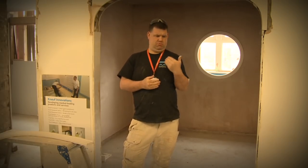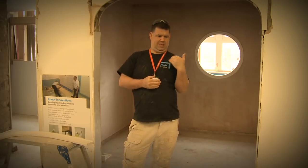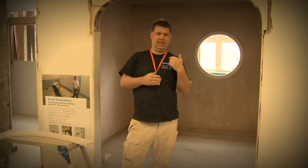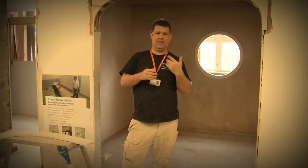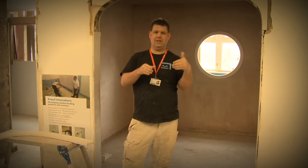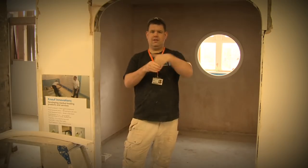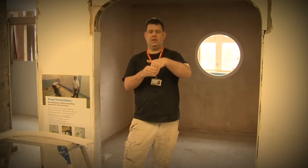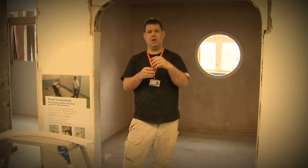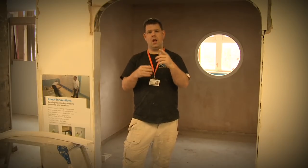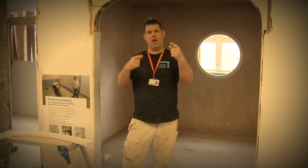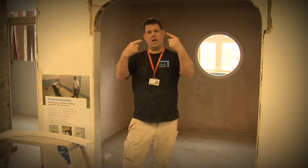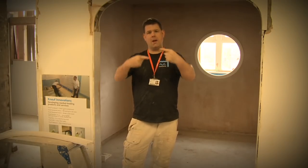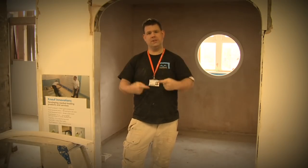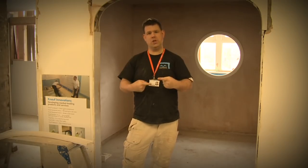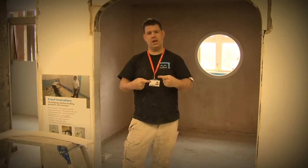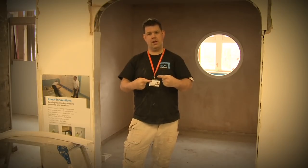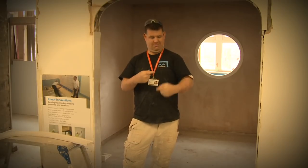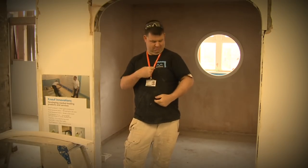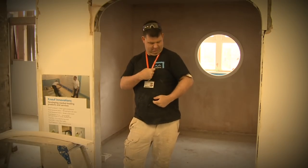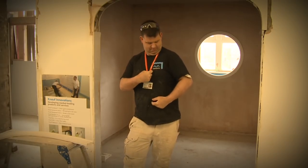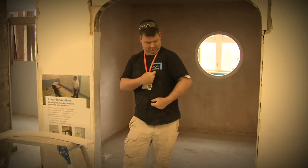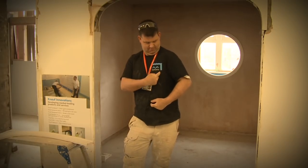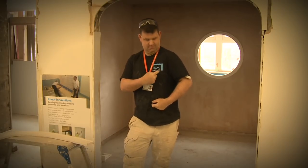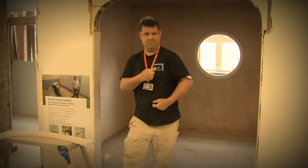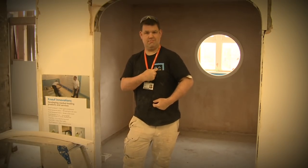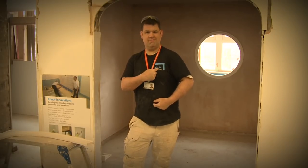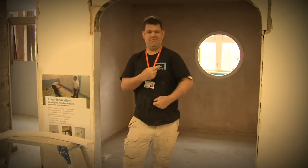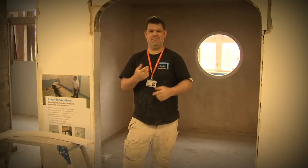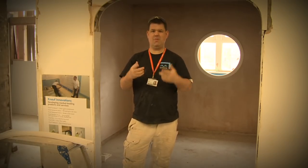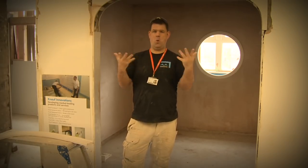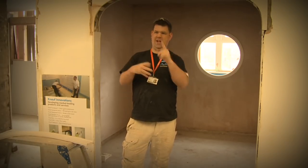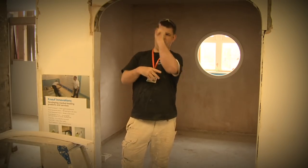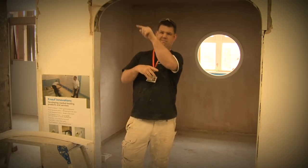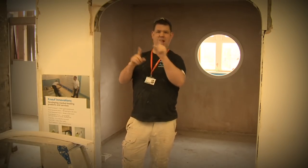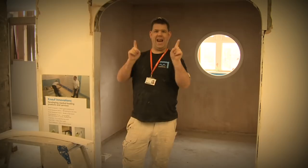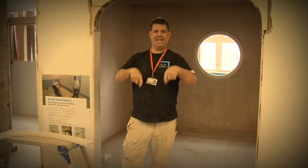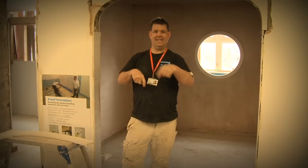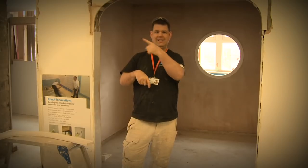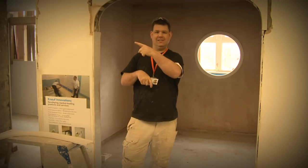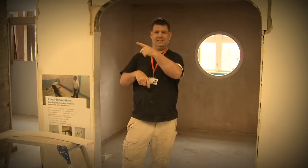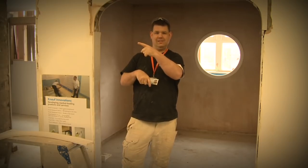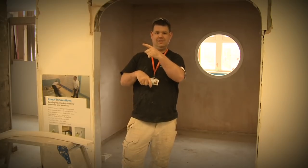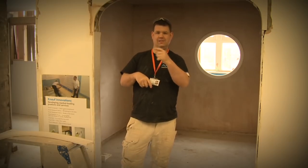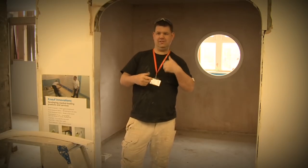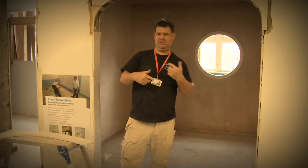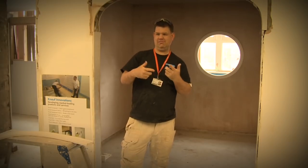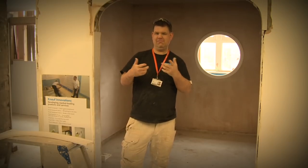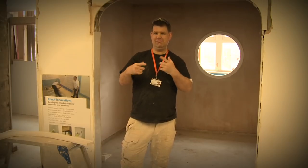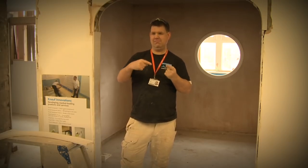I found I can communicate well with other students on the course who are with me and who have a good time and lots of fun with plenty of workshop banter.